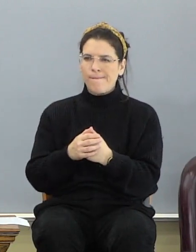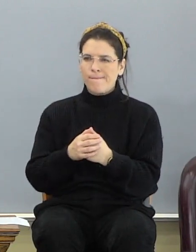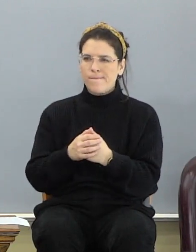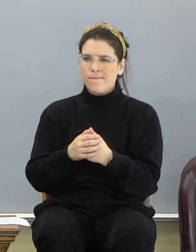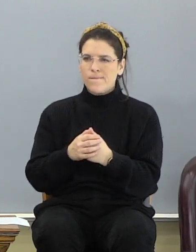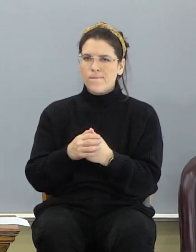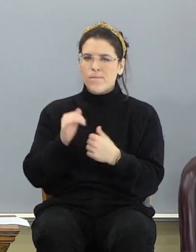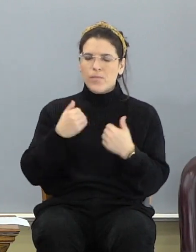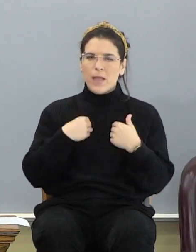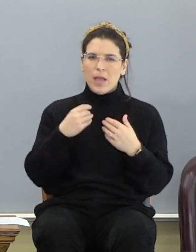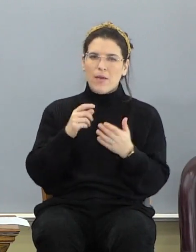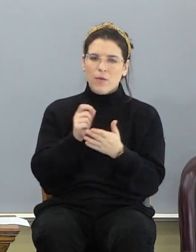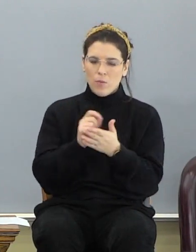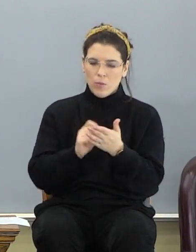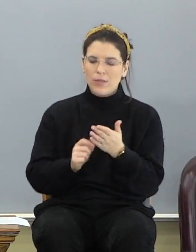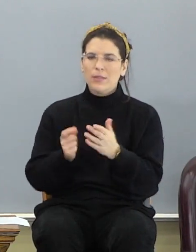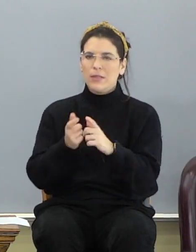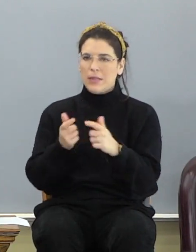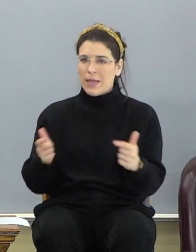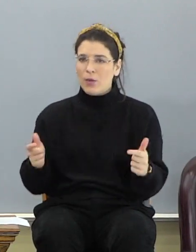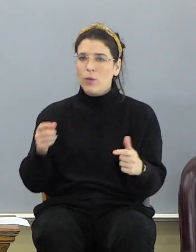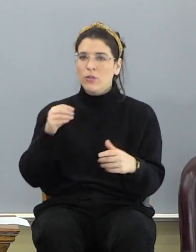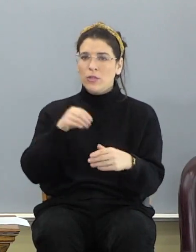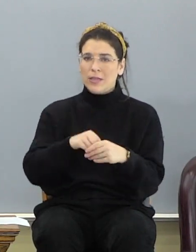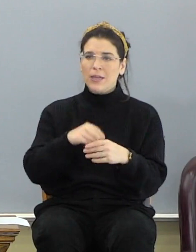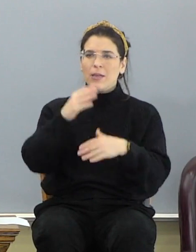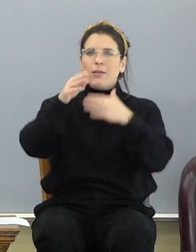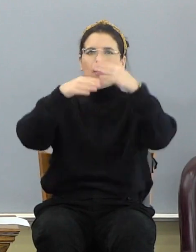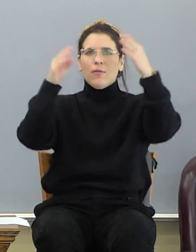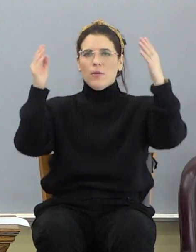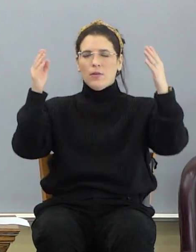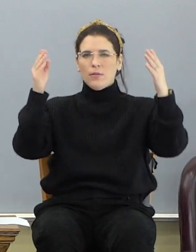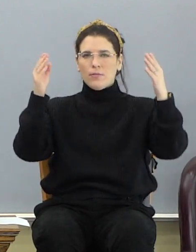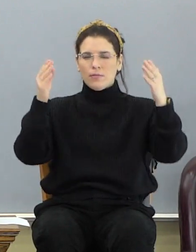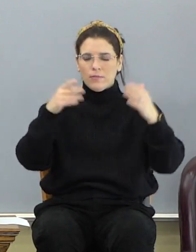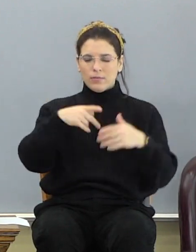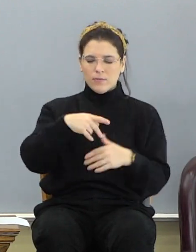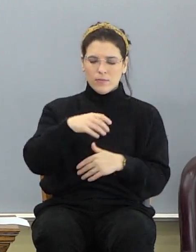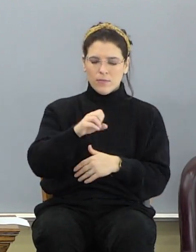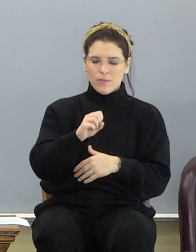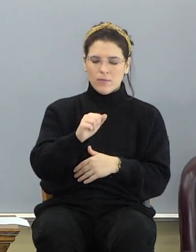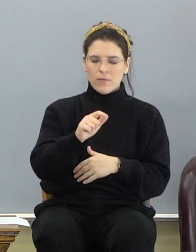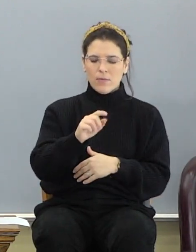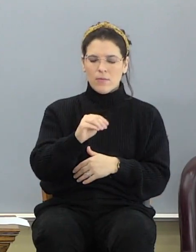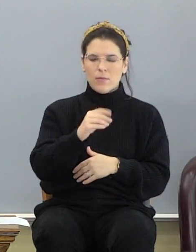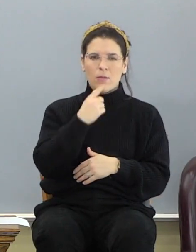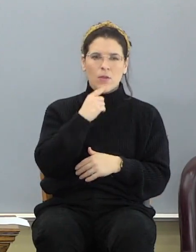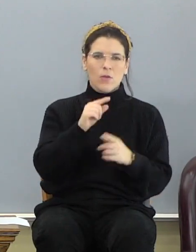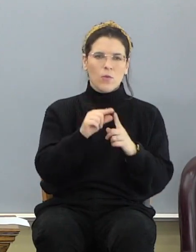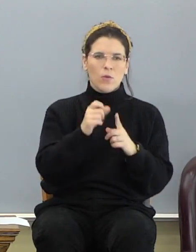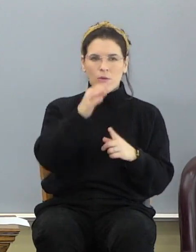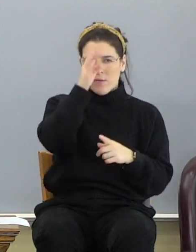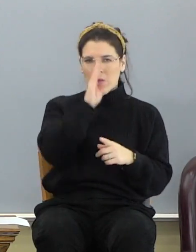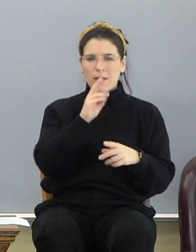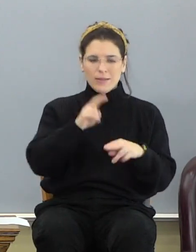They have a written language in heaven. The psalm says the word of God is settled in heaven forever. However,